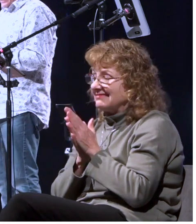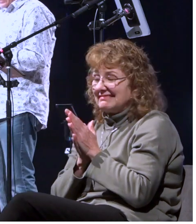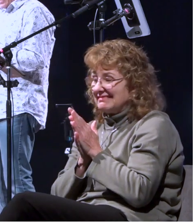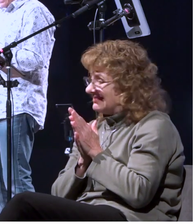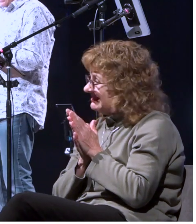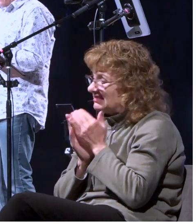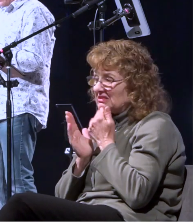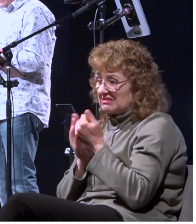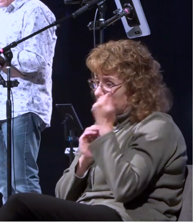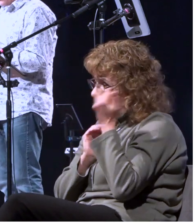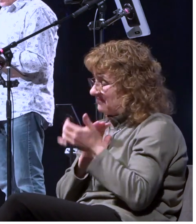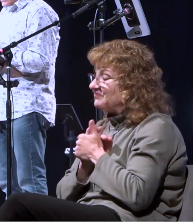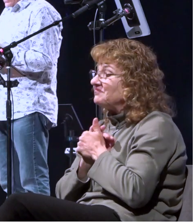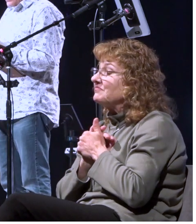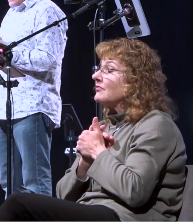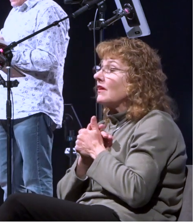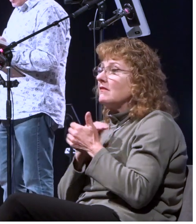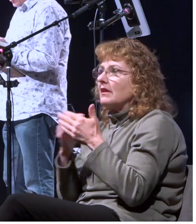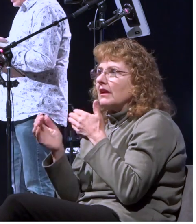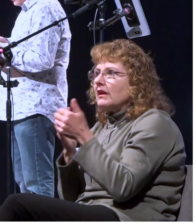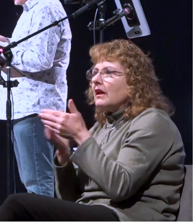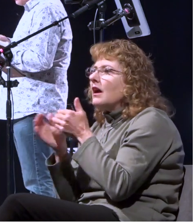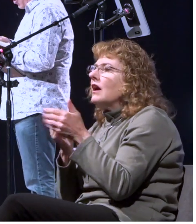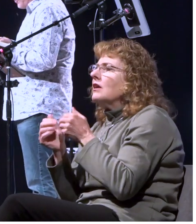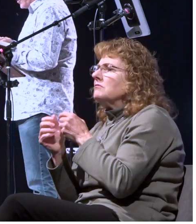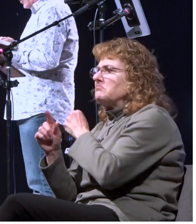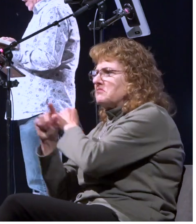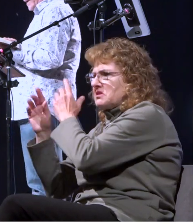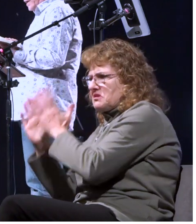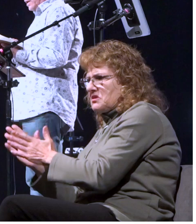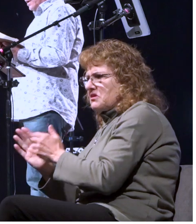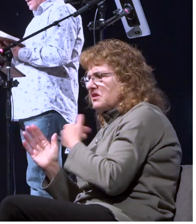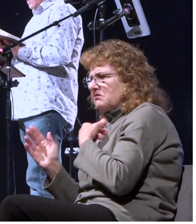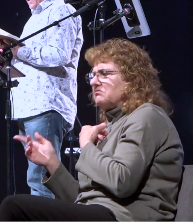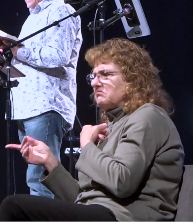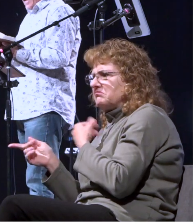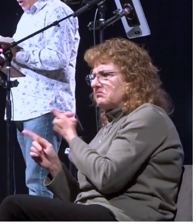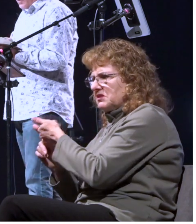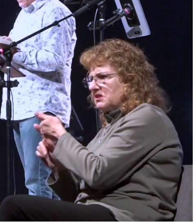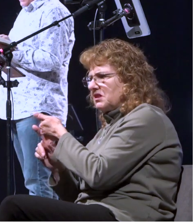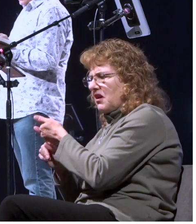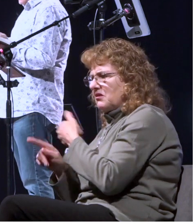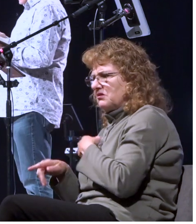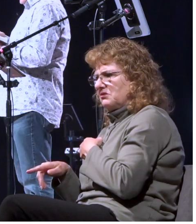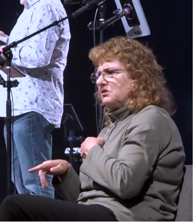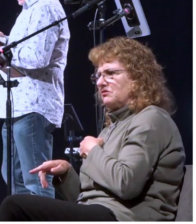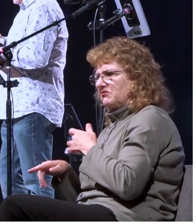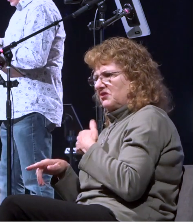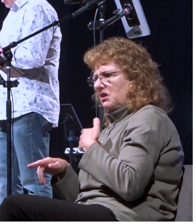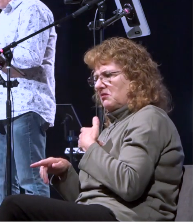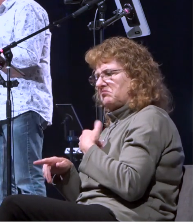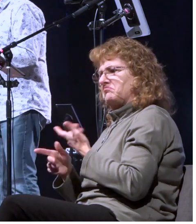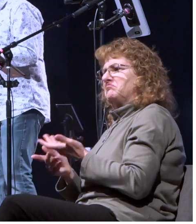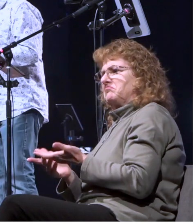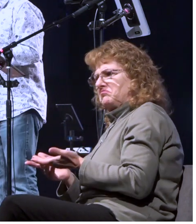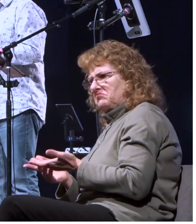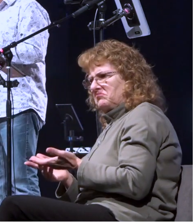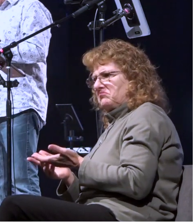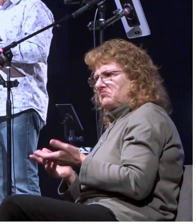idea nevertheless verse 11 the centurion was more persuaded by the helmsman and the owner of the ship